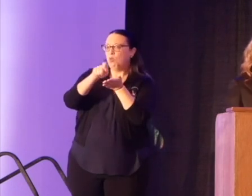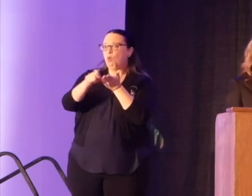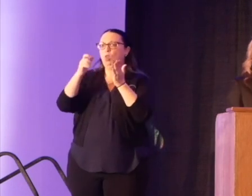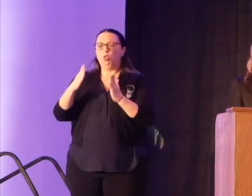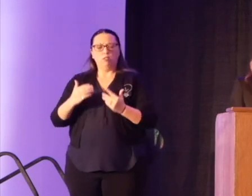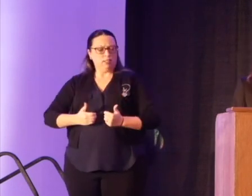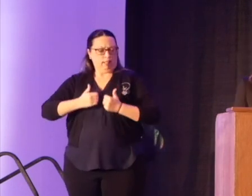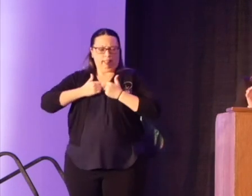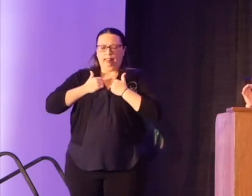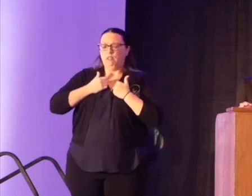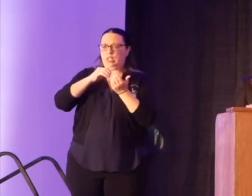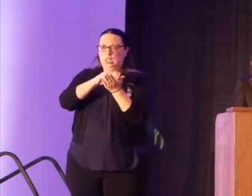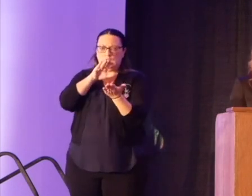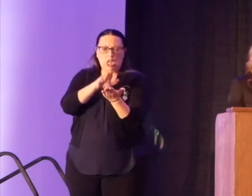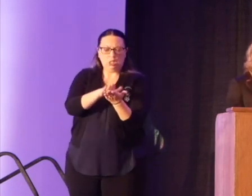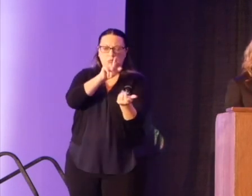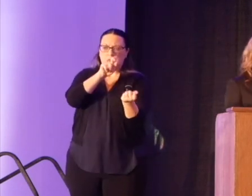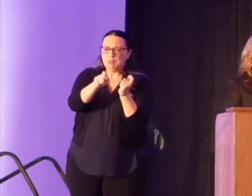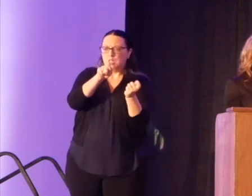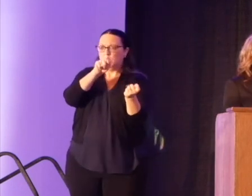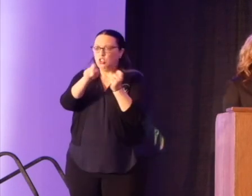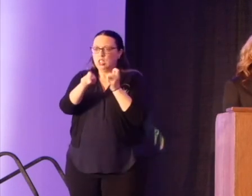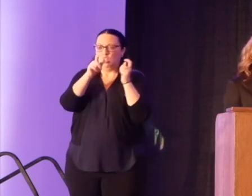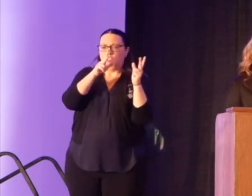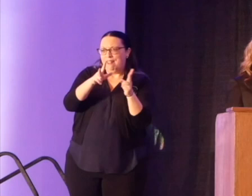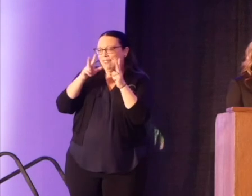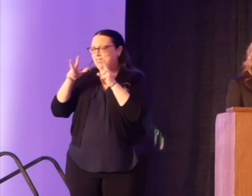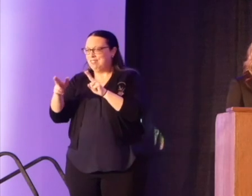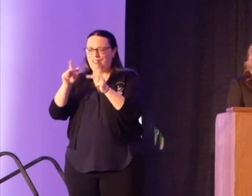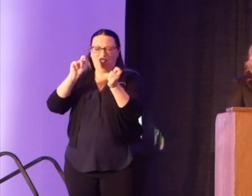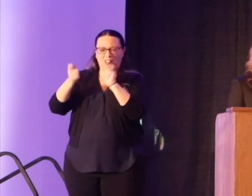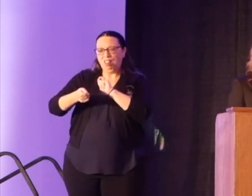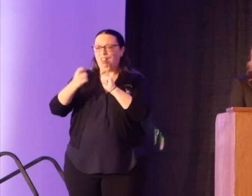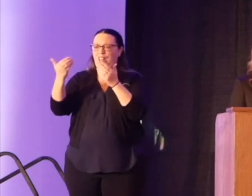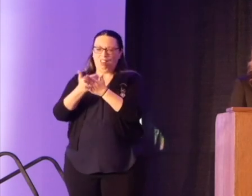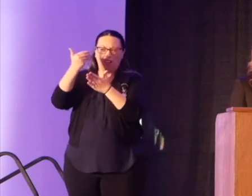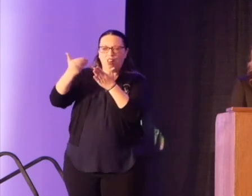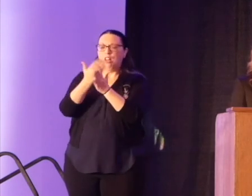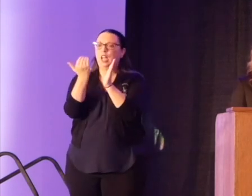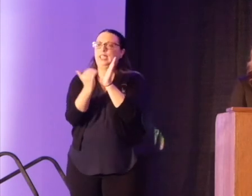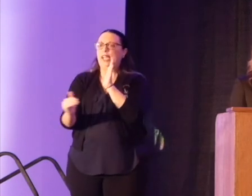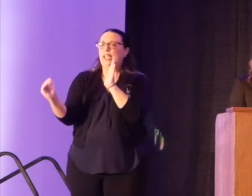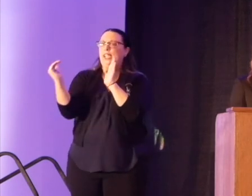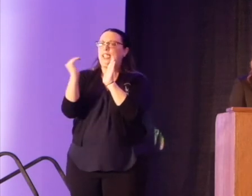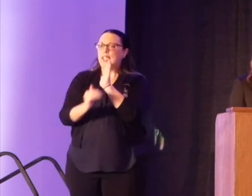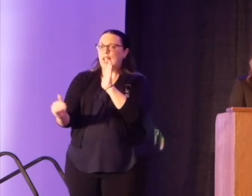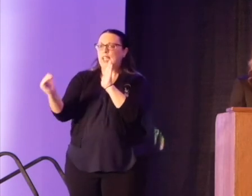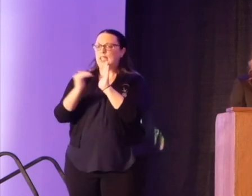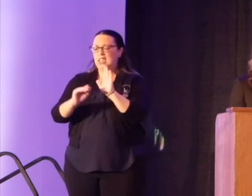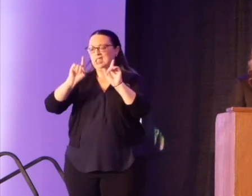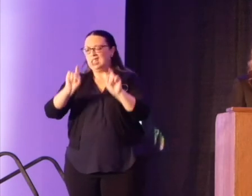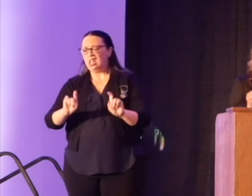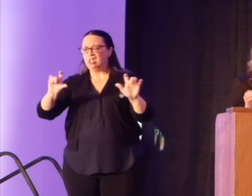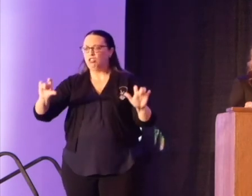document and it has been edited, amended, and revised time and time again. It has been tested,